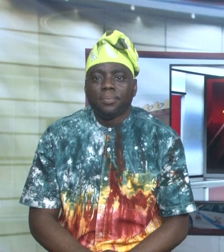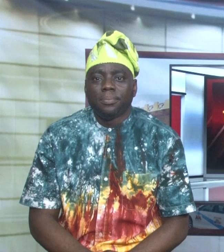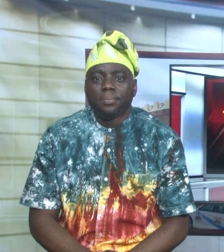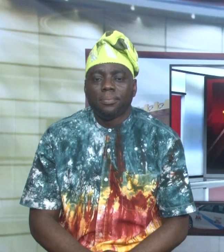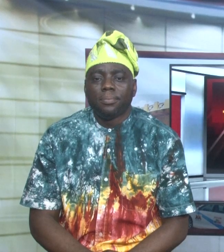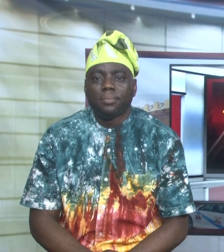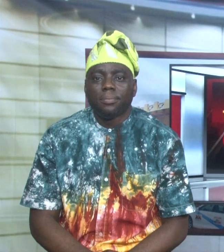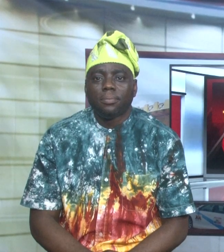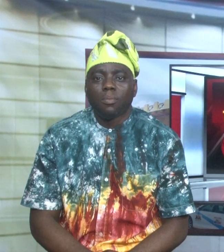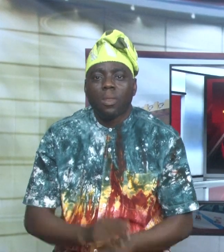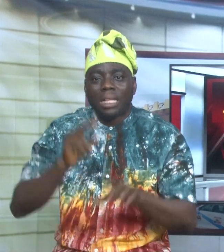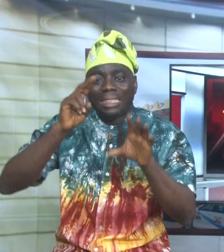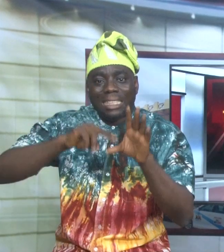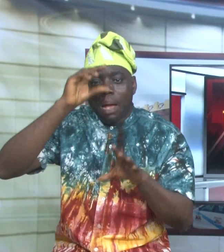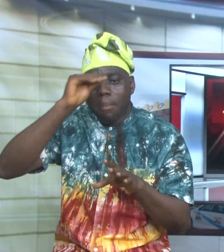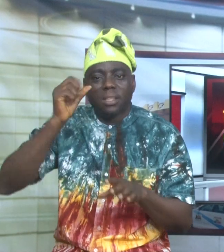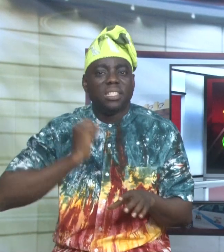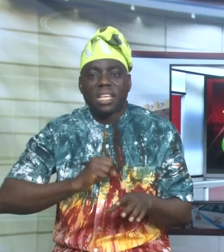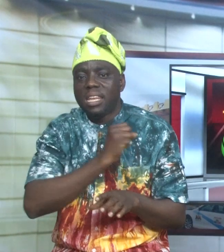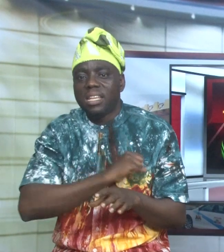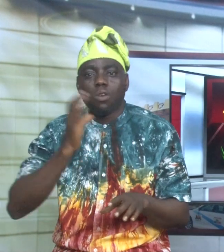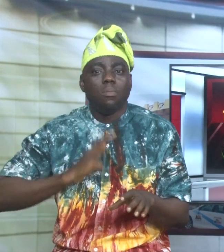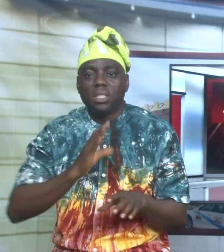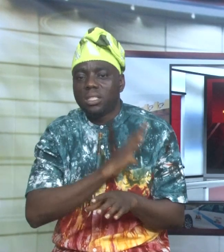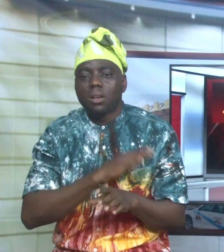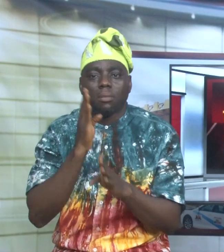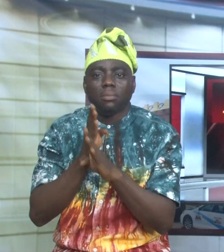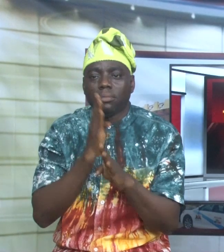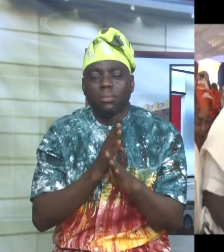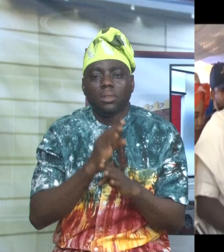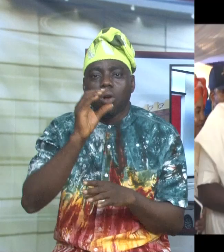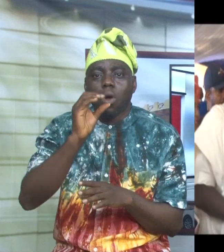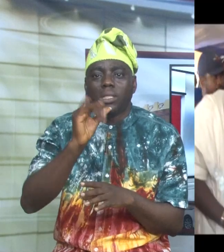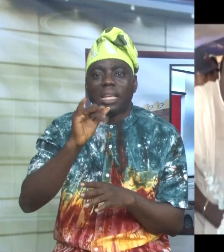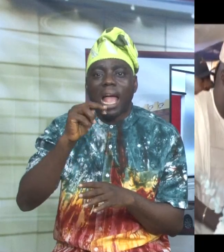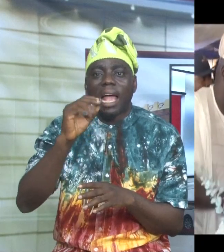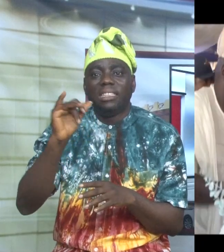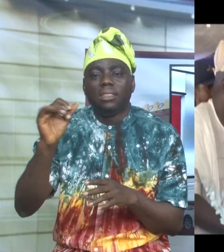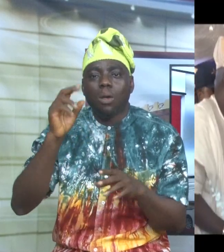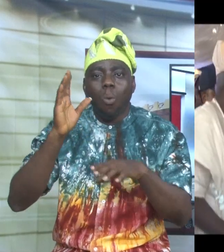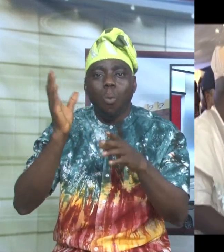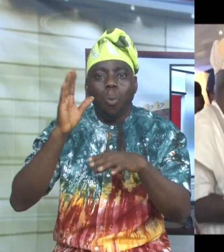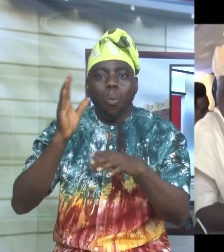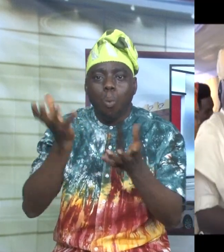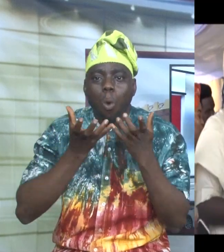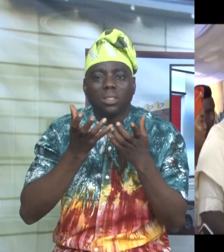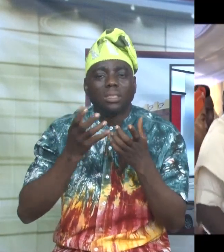The chairman's Senate Committee on Appropriation, Senator Olamile Konyayi, wants Nigerians to keep